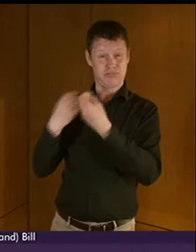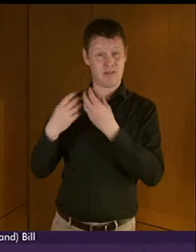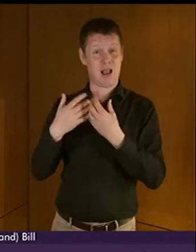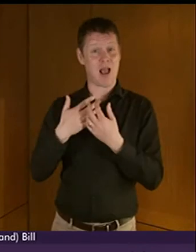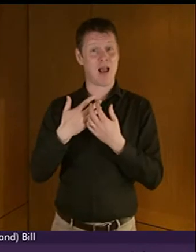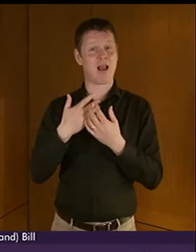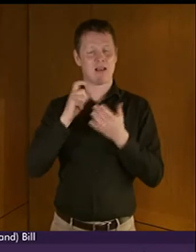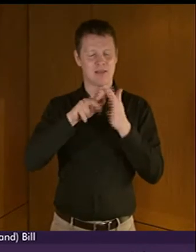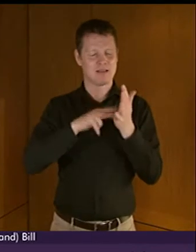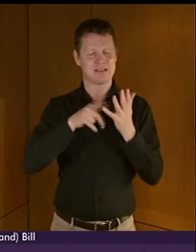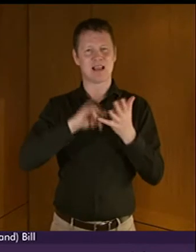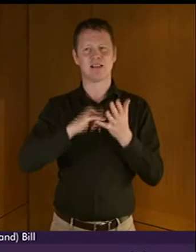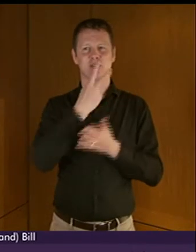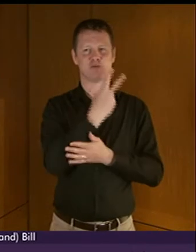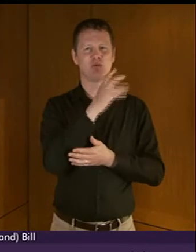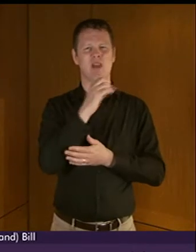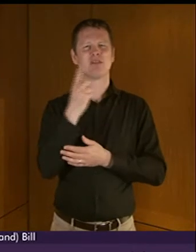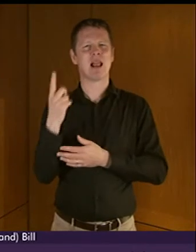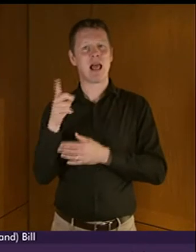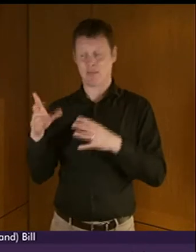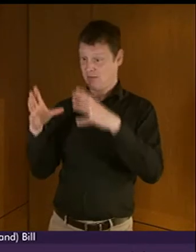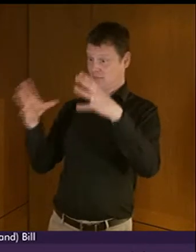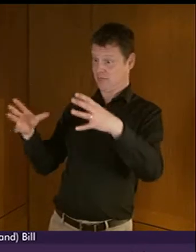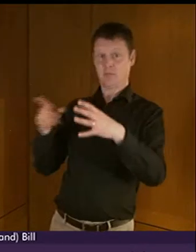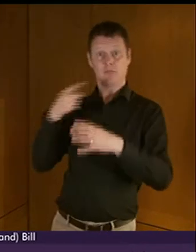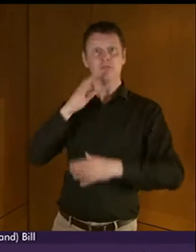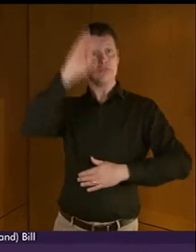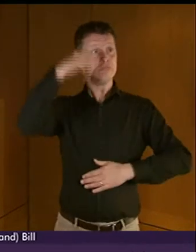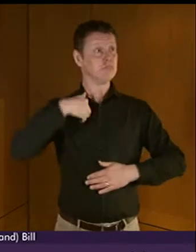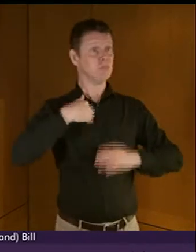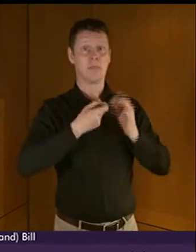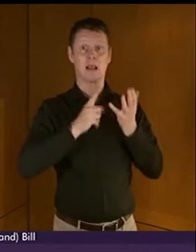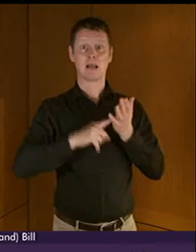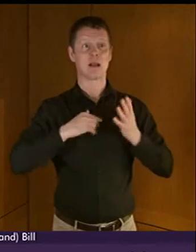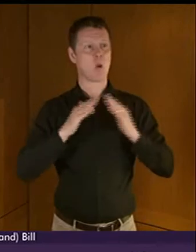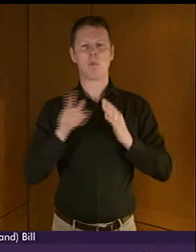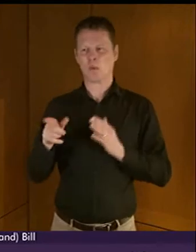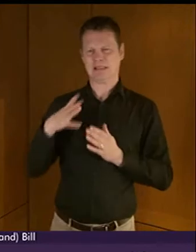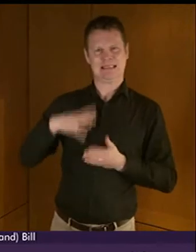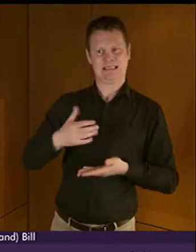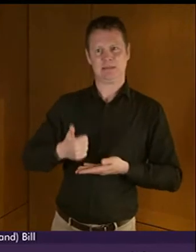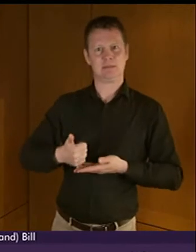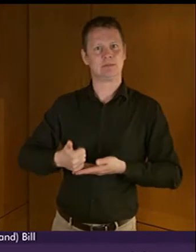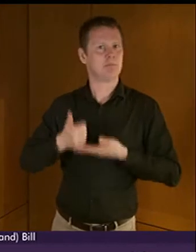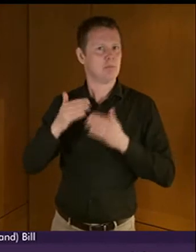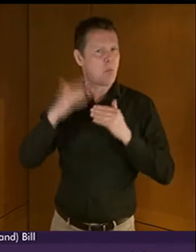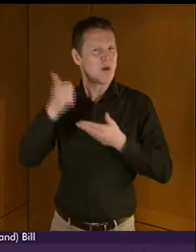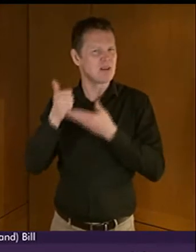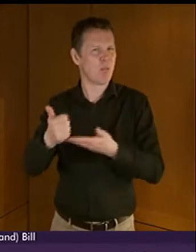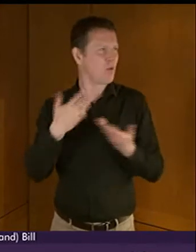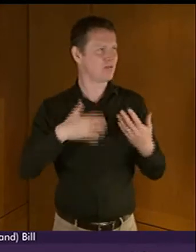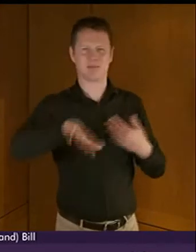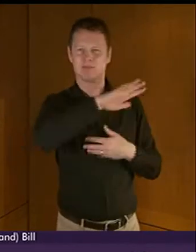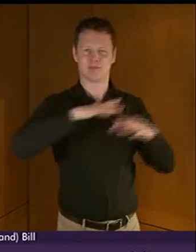Scotland's Census 2011 do need more support. But at least, unlike the English Census, we do ask the